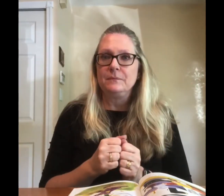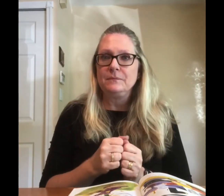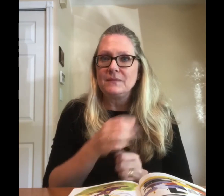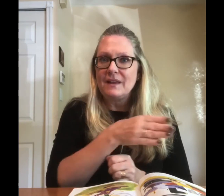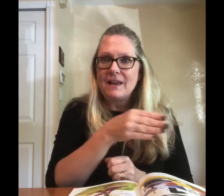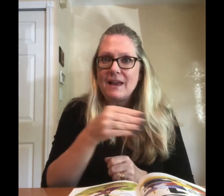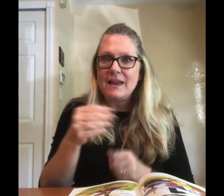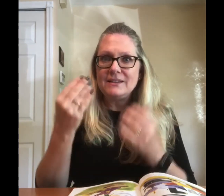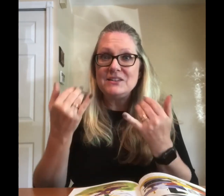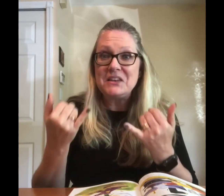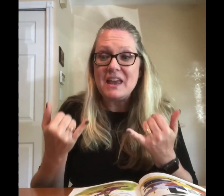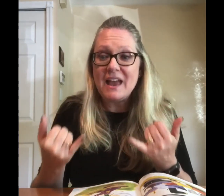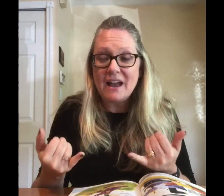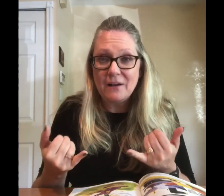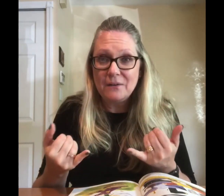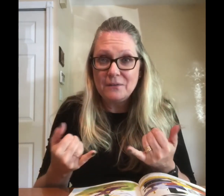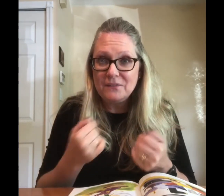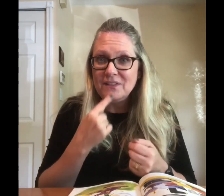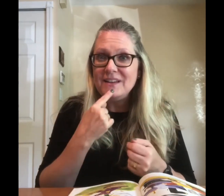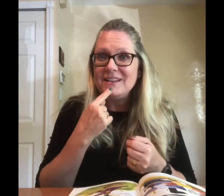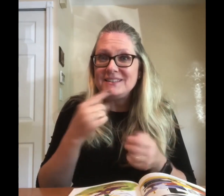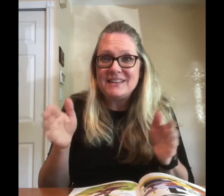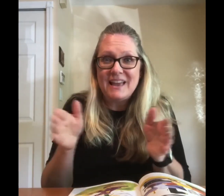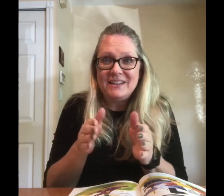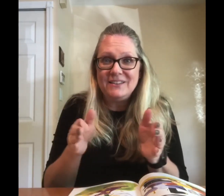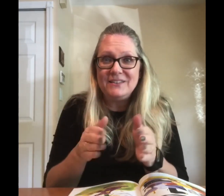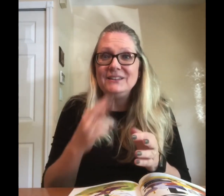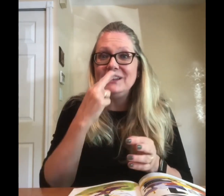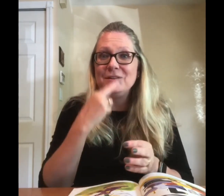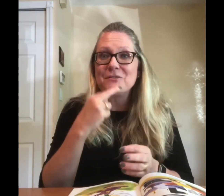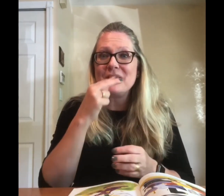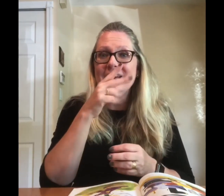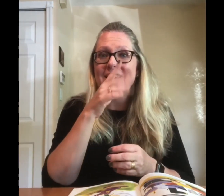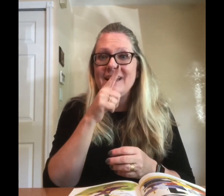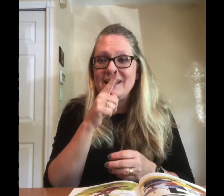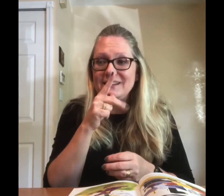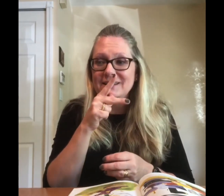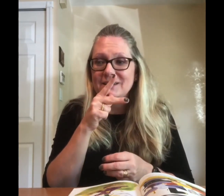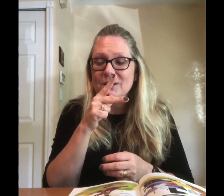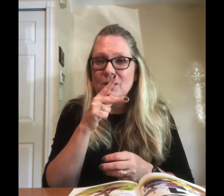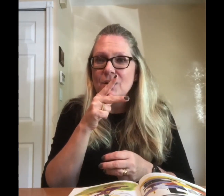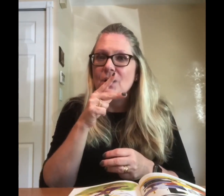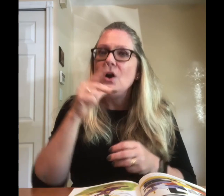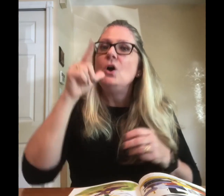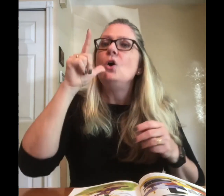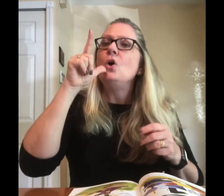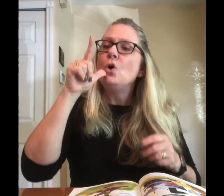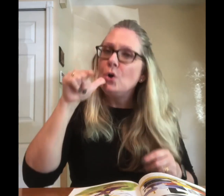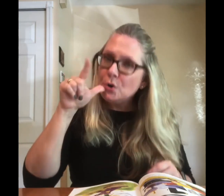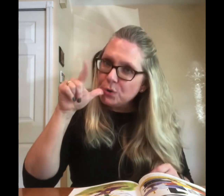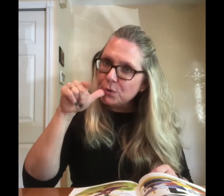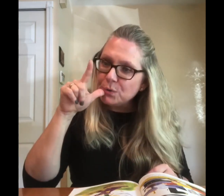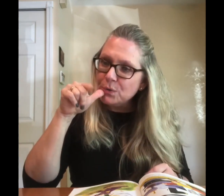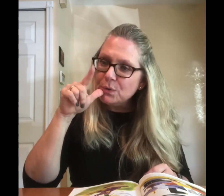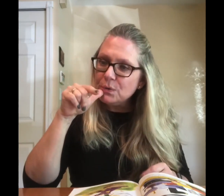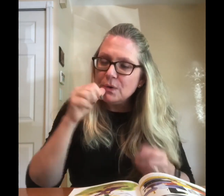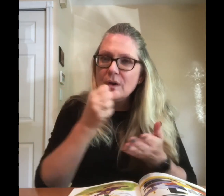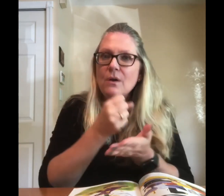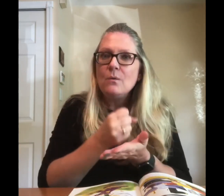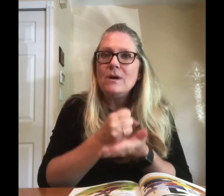and now said the little red hen who will